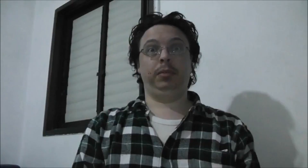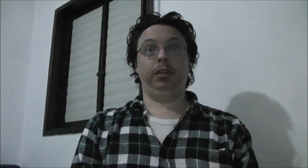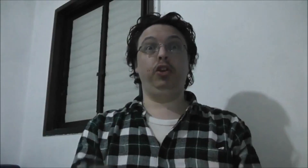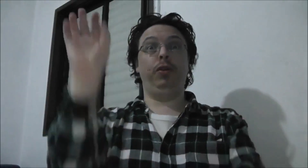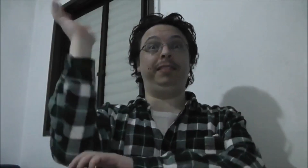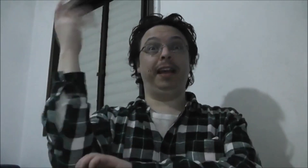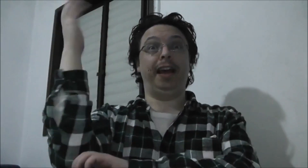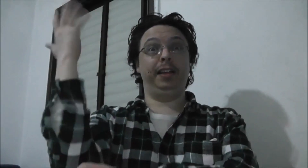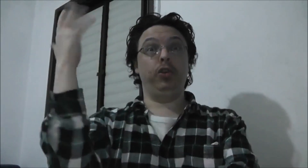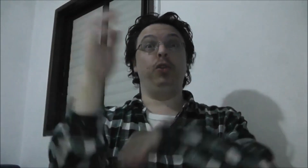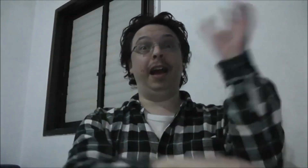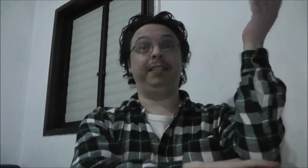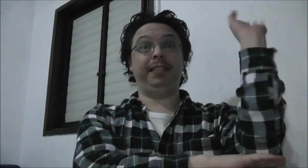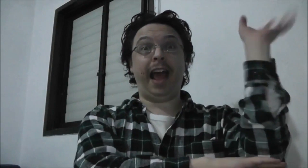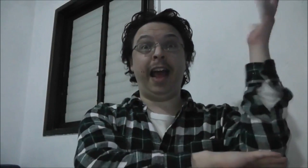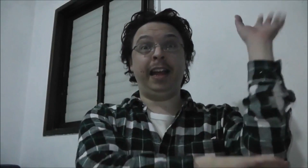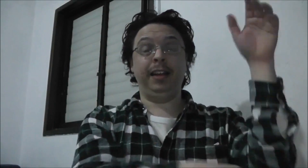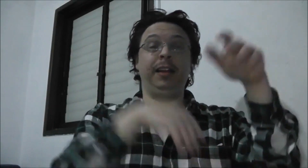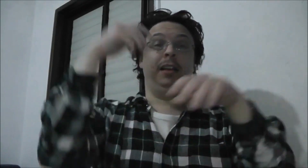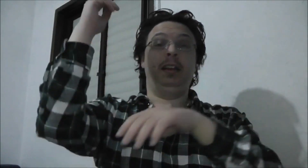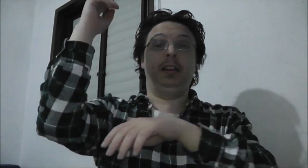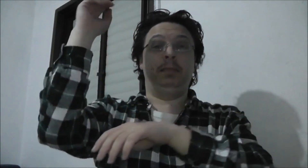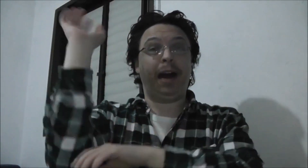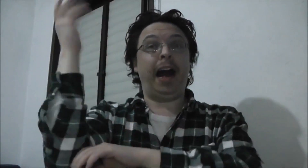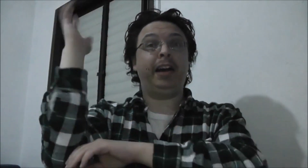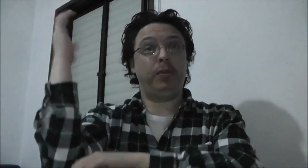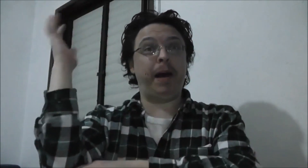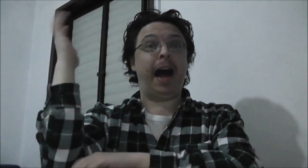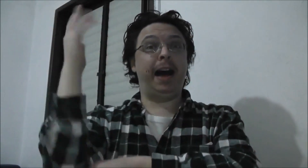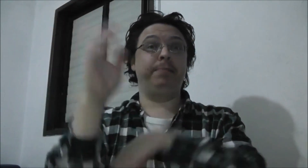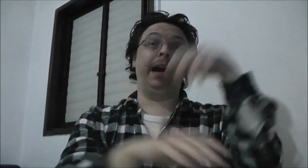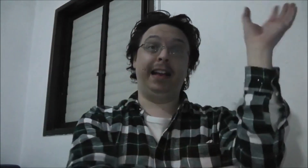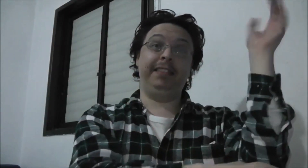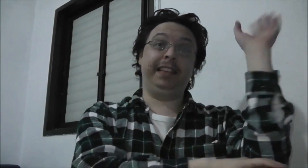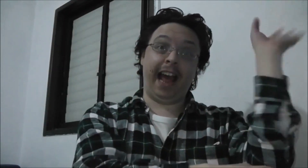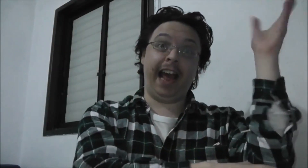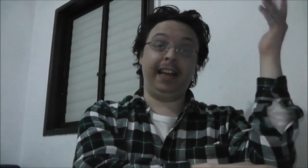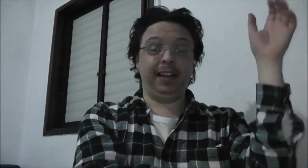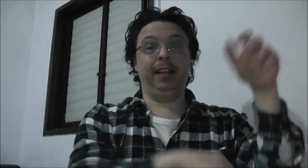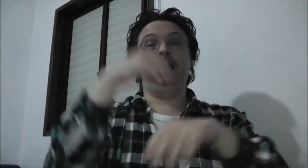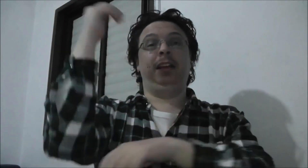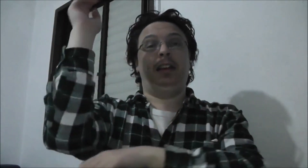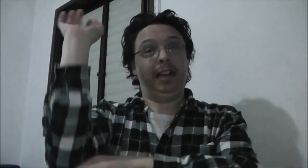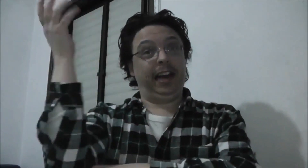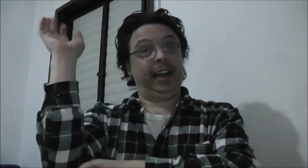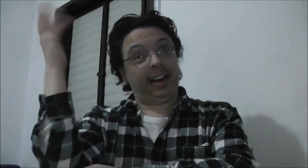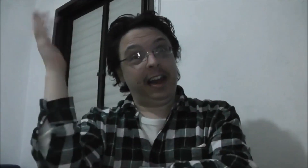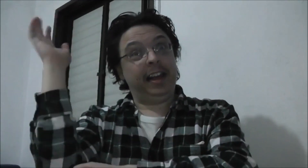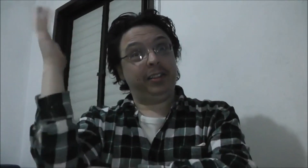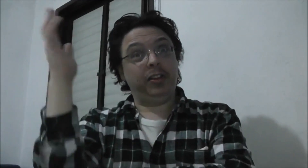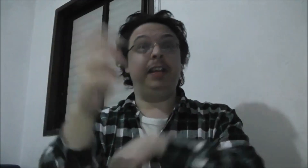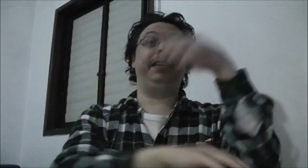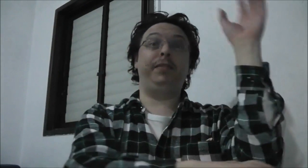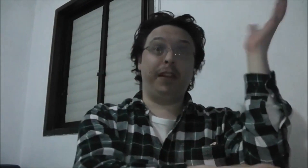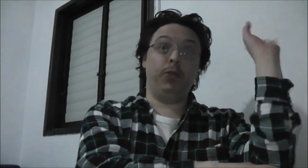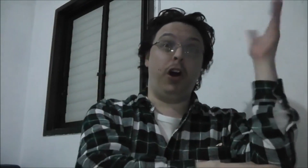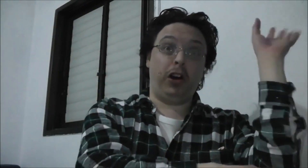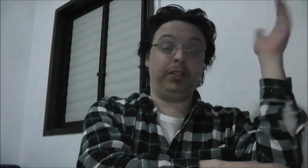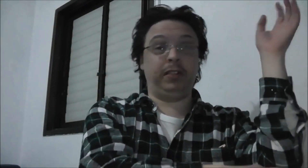USA. USA. USA. Barack Obama is gay. Hillary Clinton is even worse,